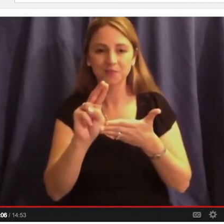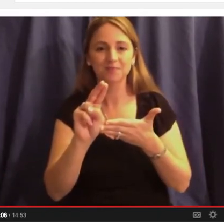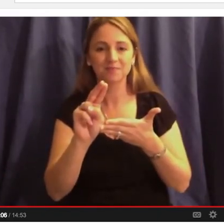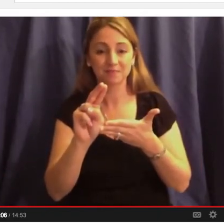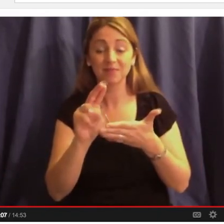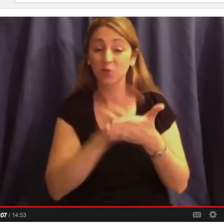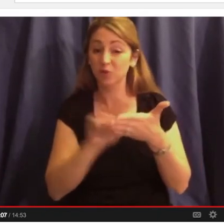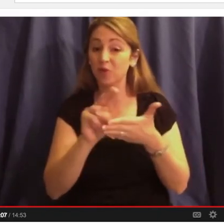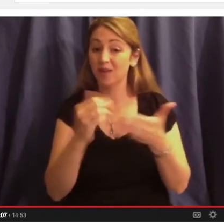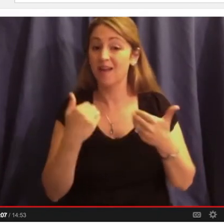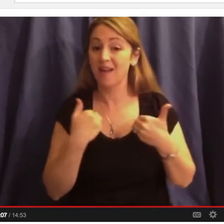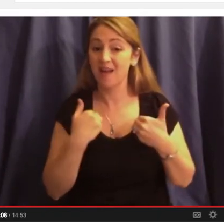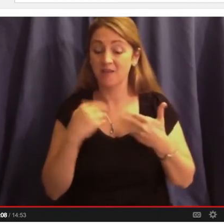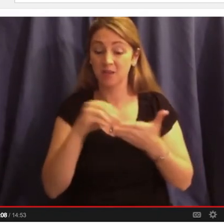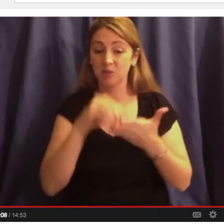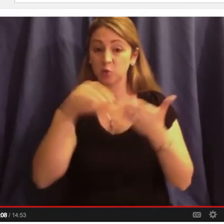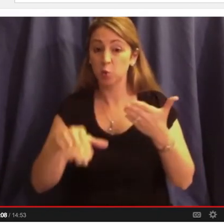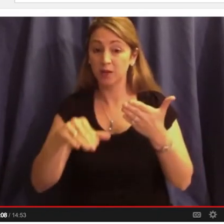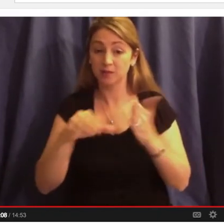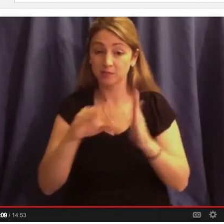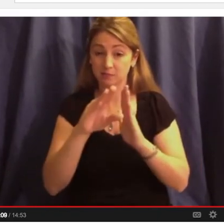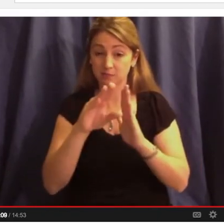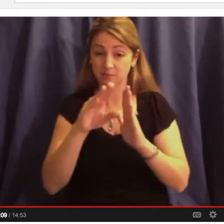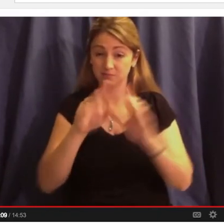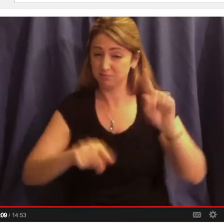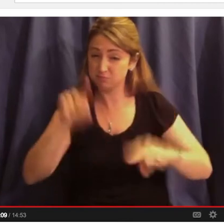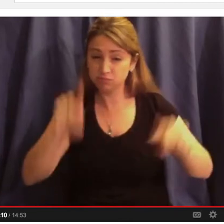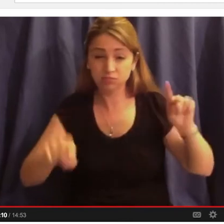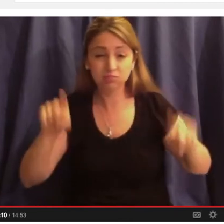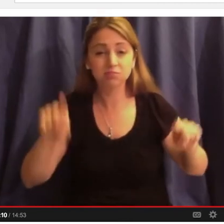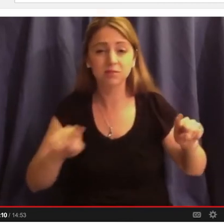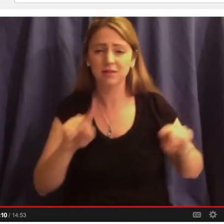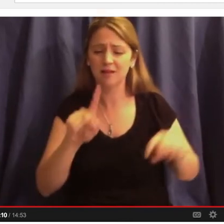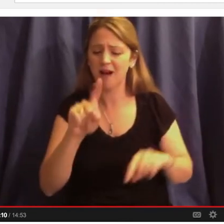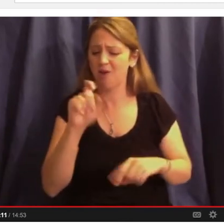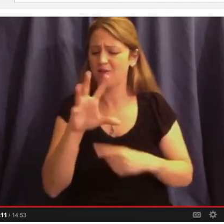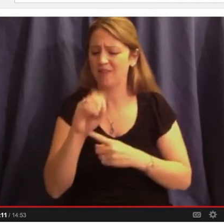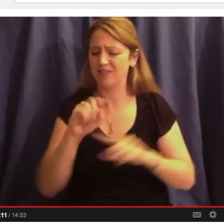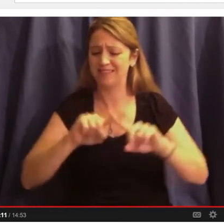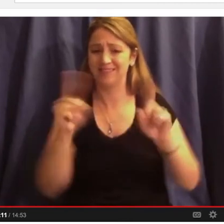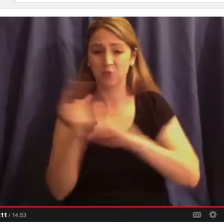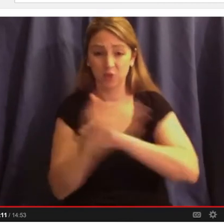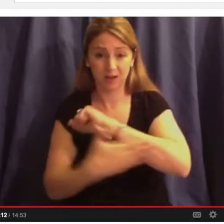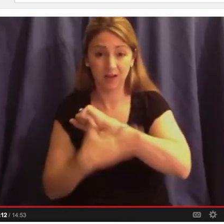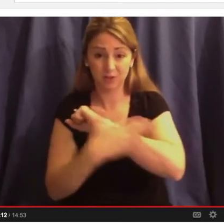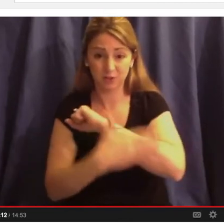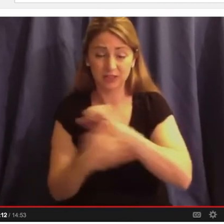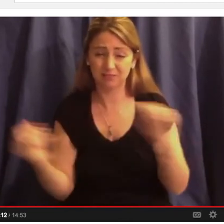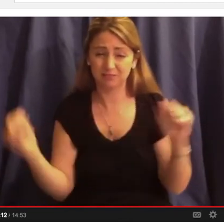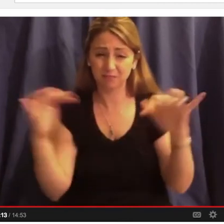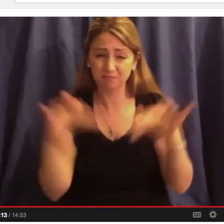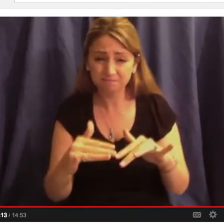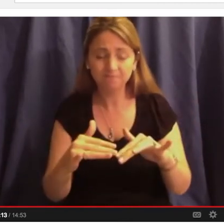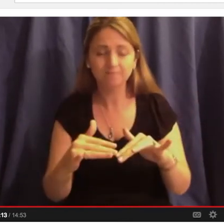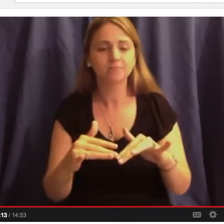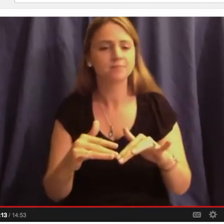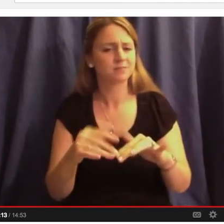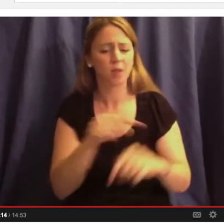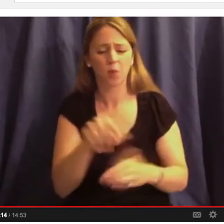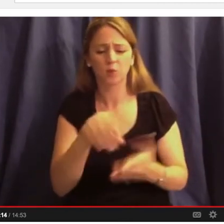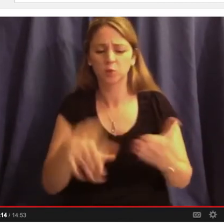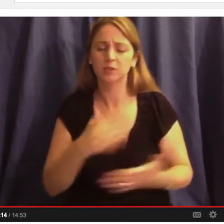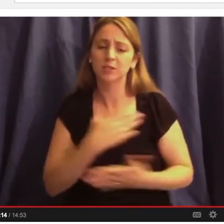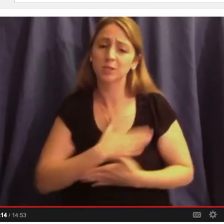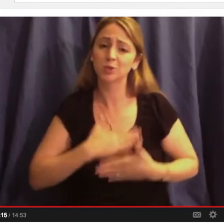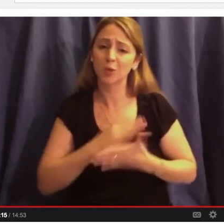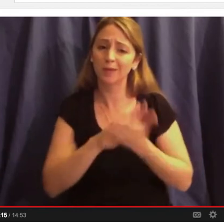150 countries, where students are not there just to survive, where they love learning, where they enjoy being the best, where